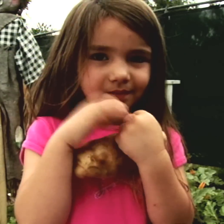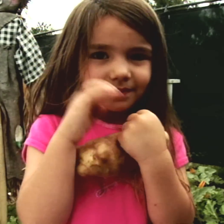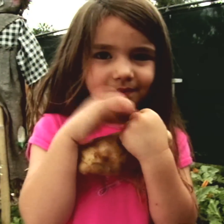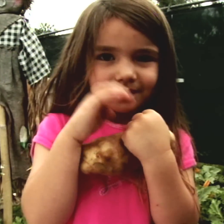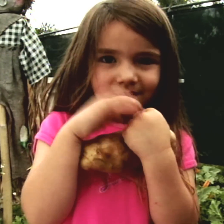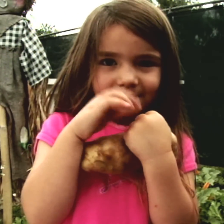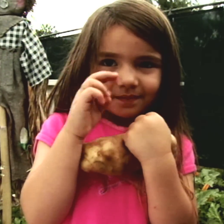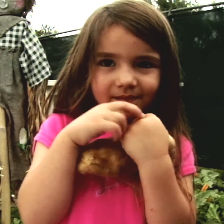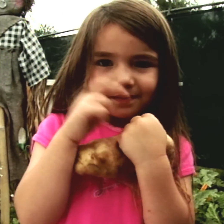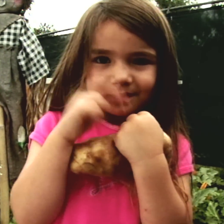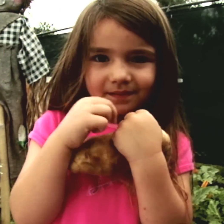Potato.